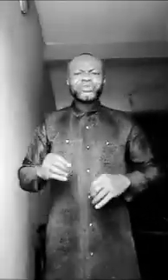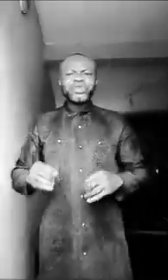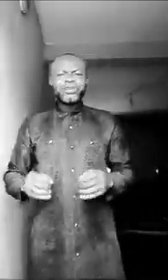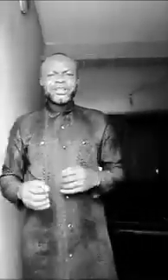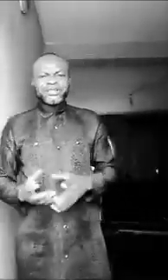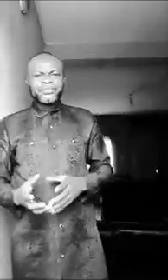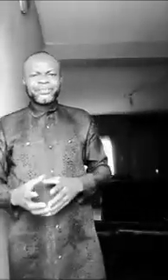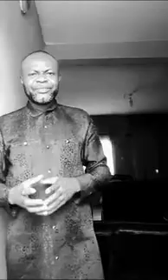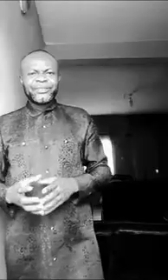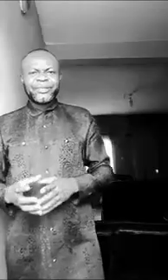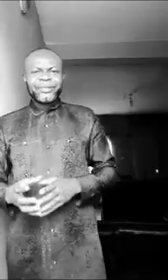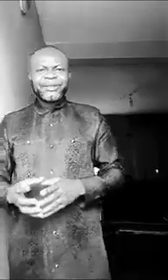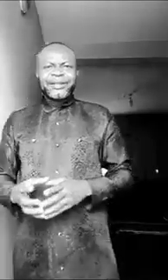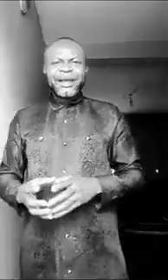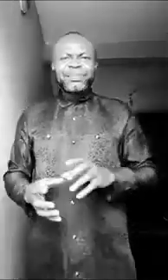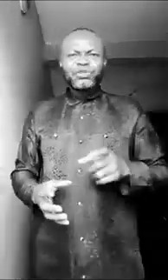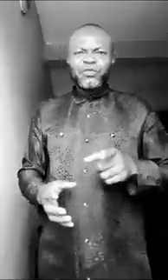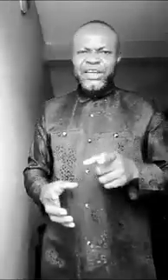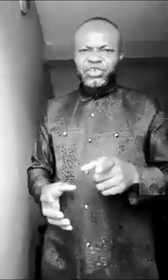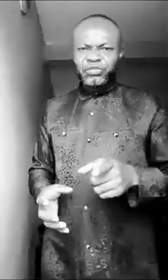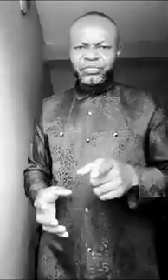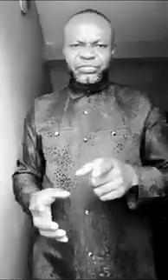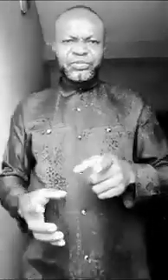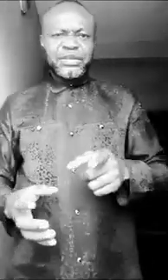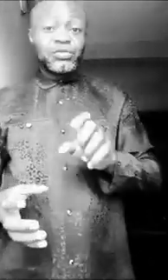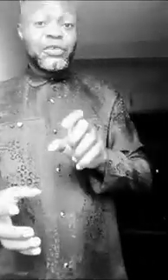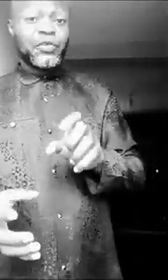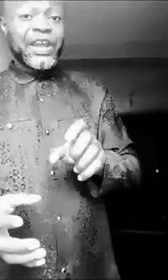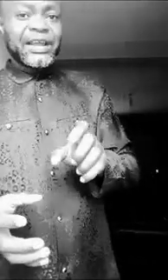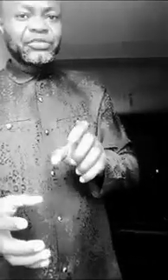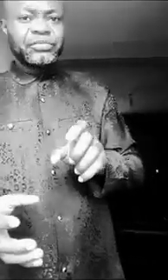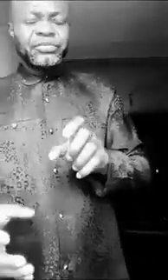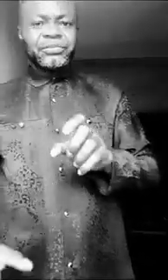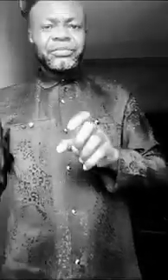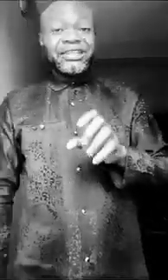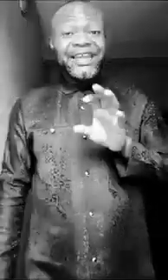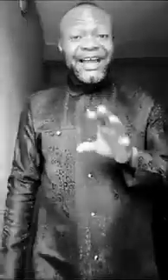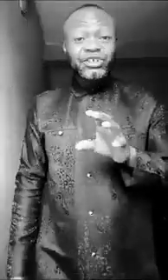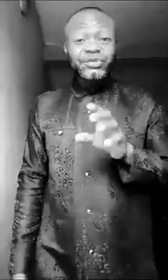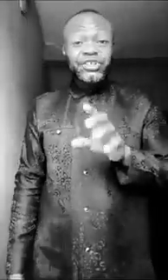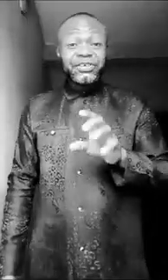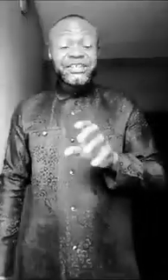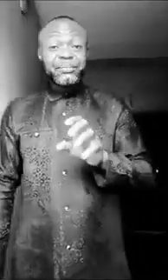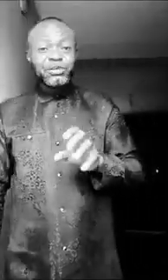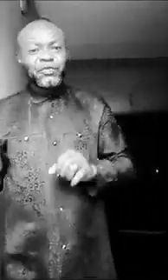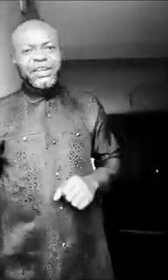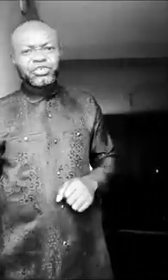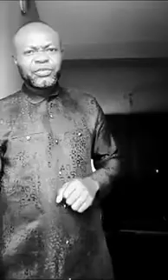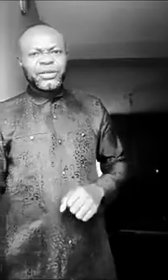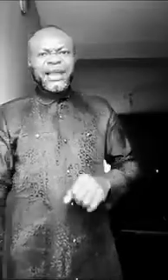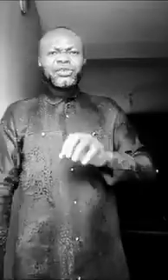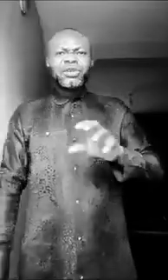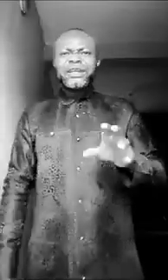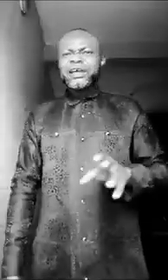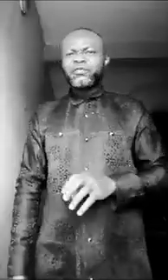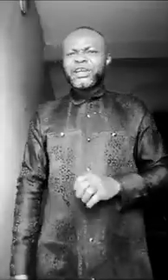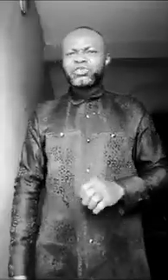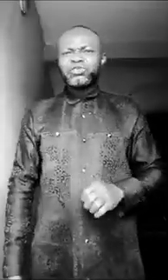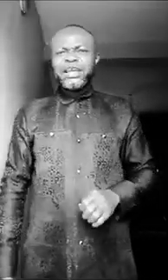secrets about your foundation that you have to find out. There are some secrets about your foundation. I don't know the kind of foundation you lay